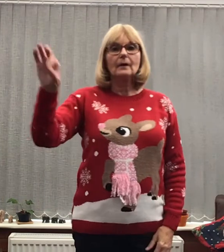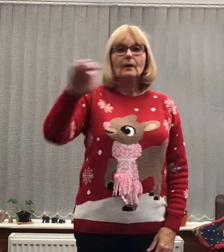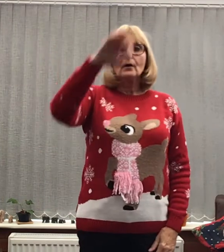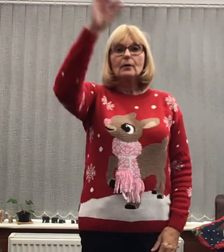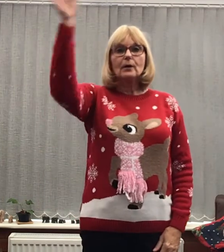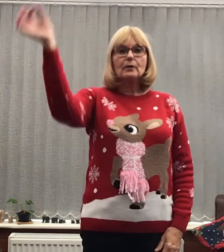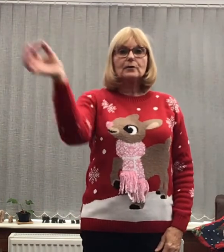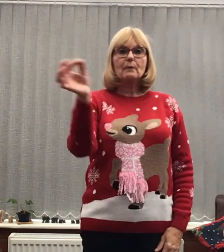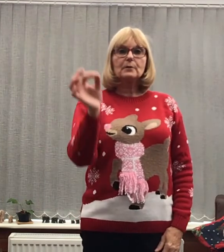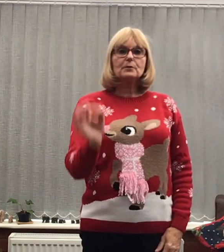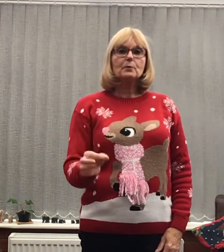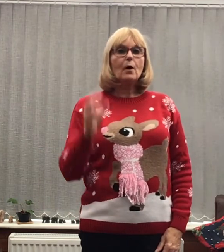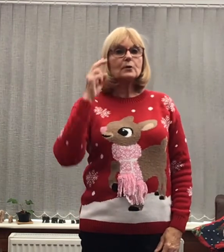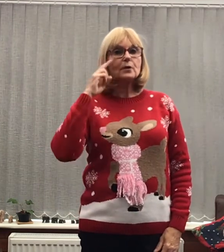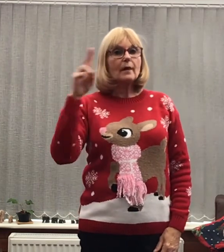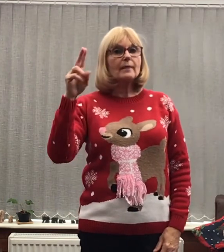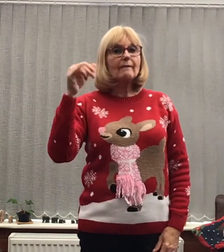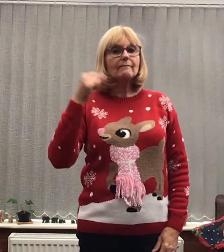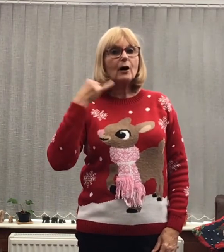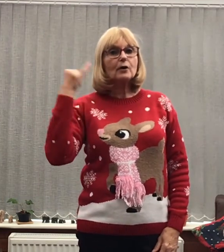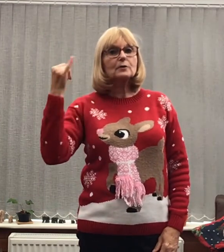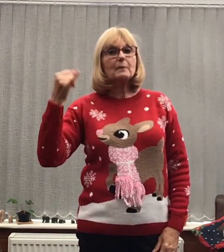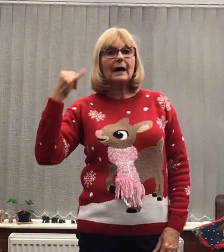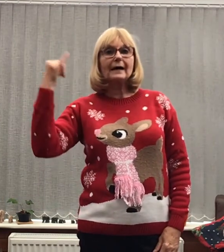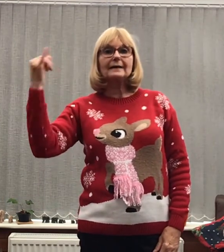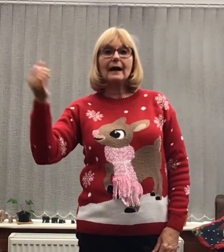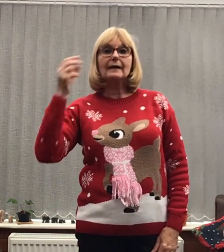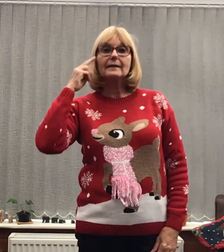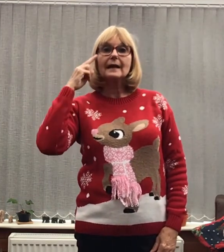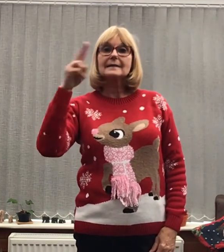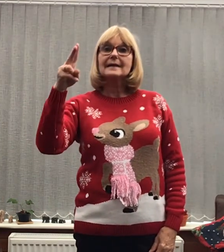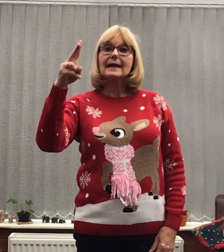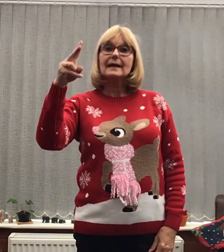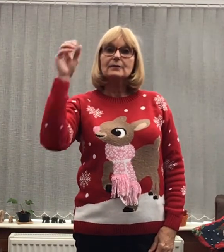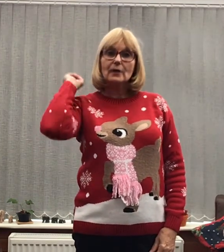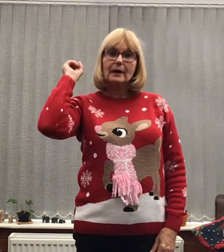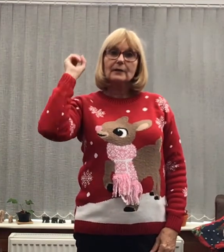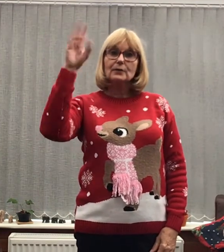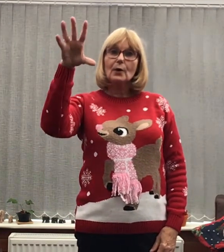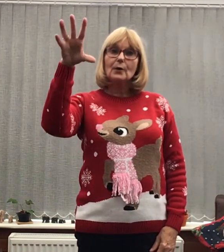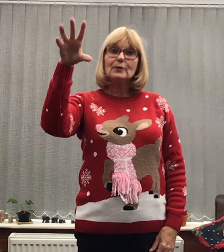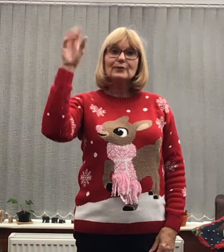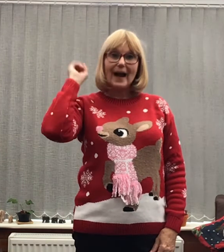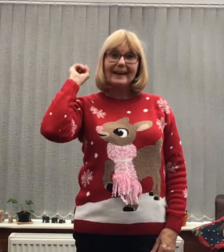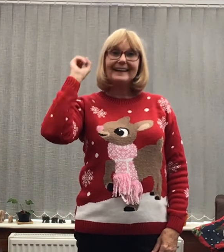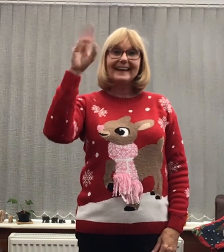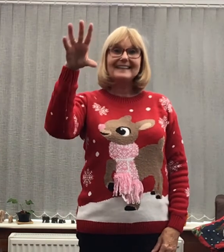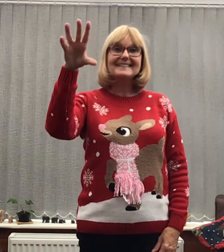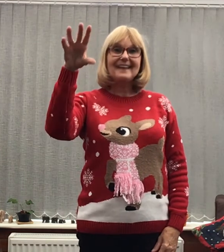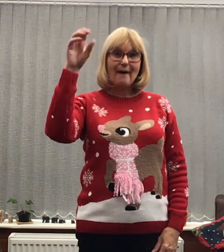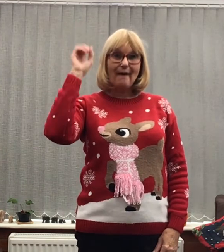Our shepherds watch, they flock by night, they see a bright new shining star.